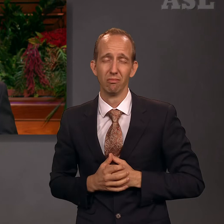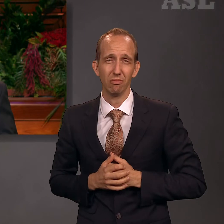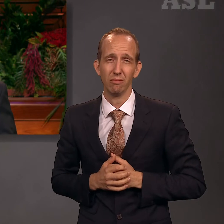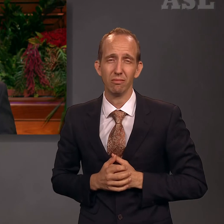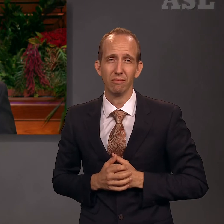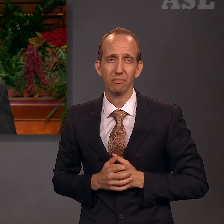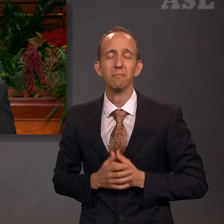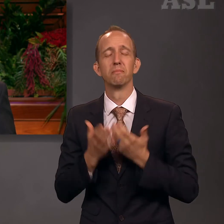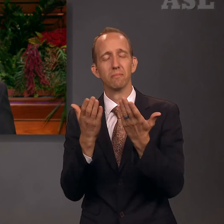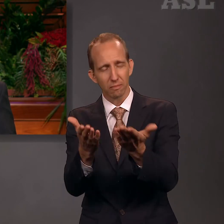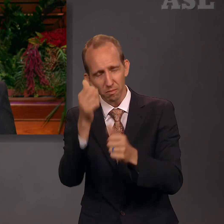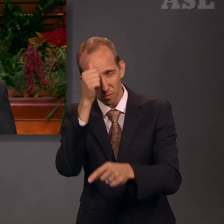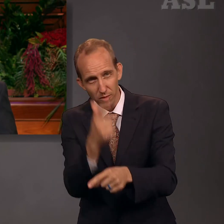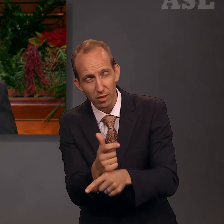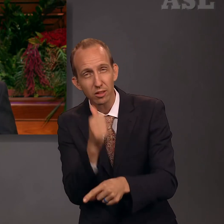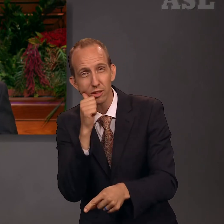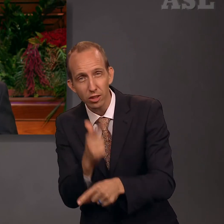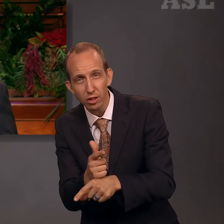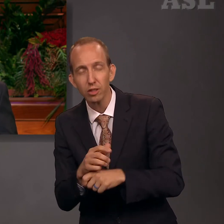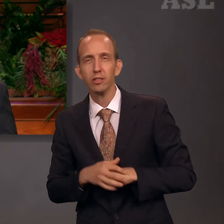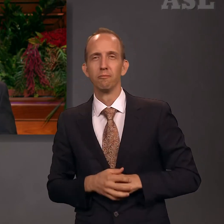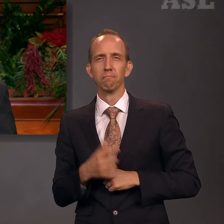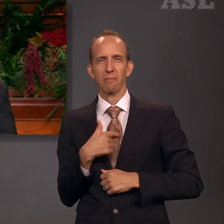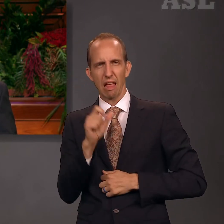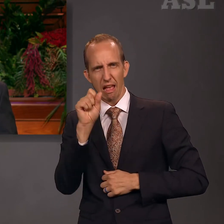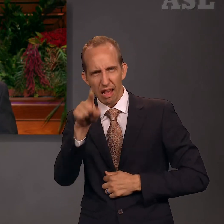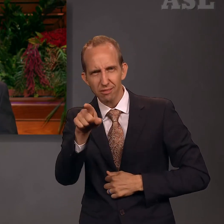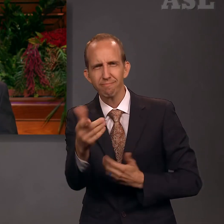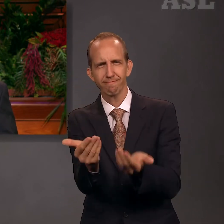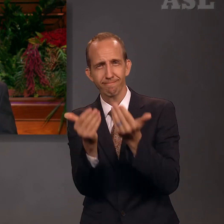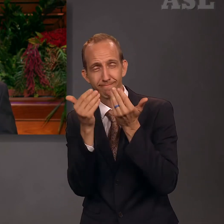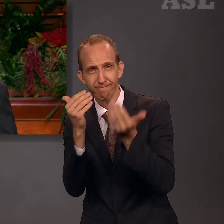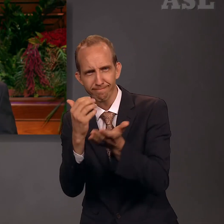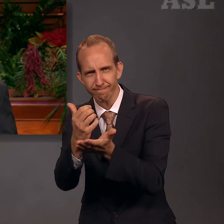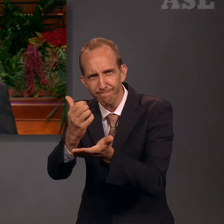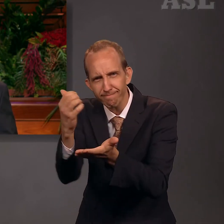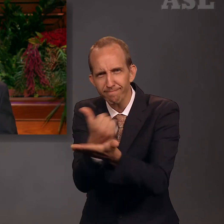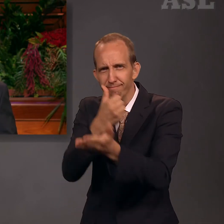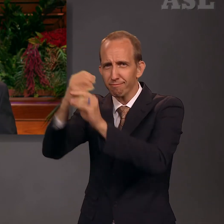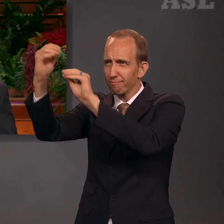sisters, I invite you to bring this miracle into your life.